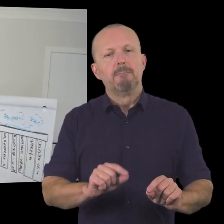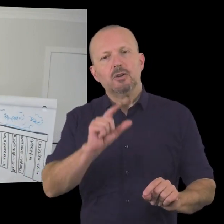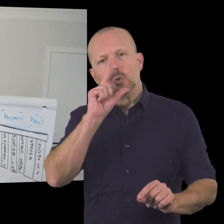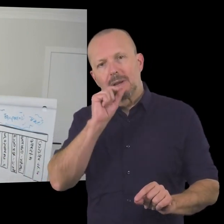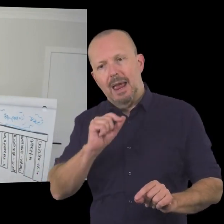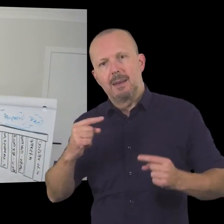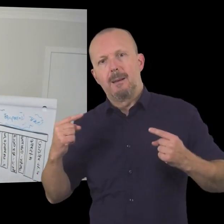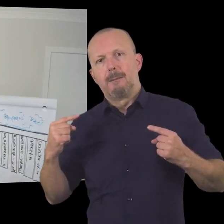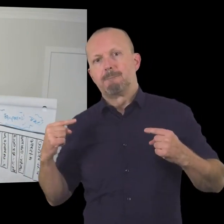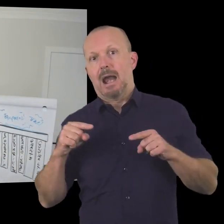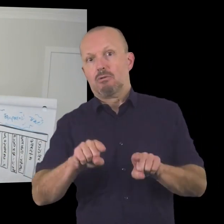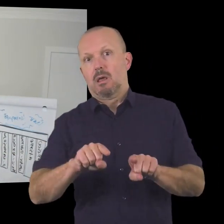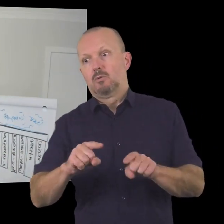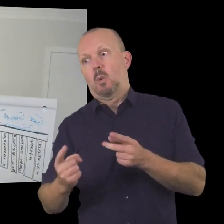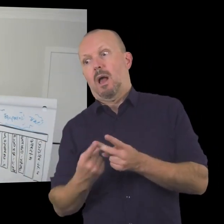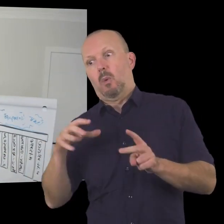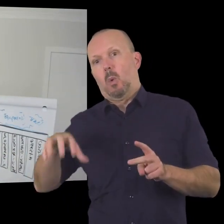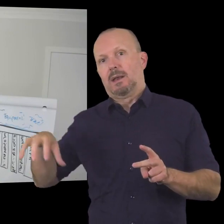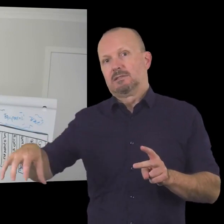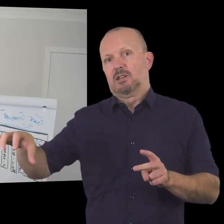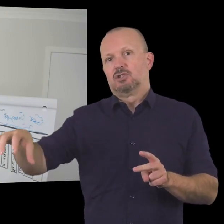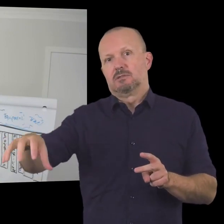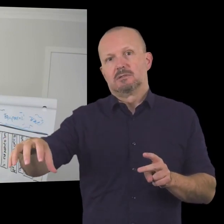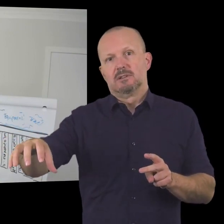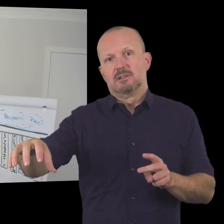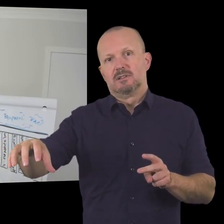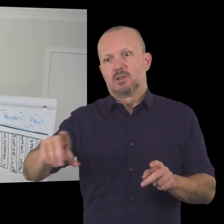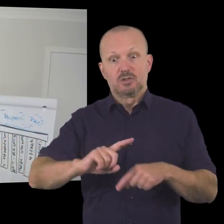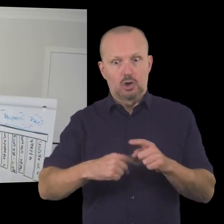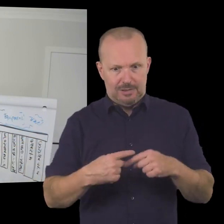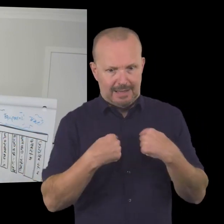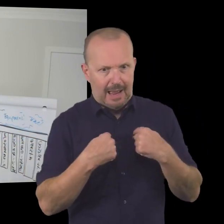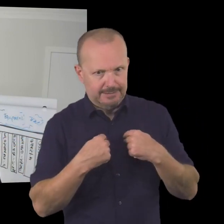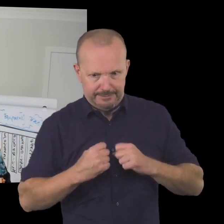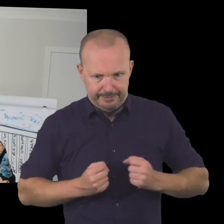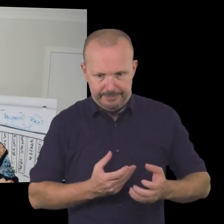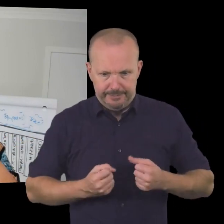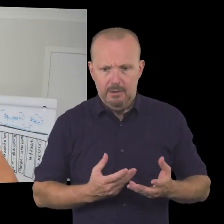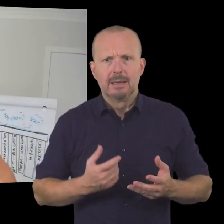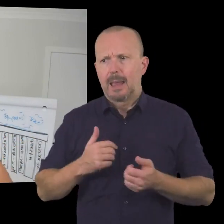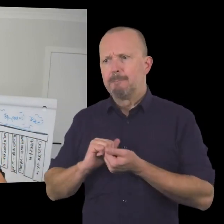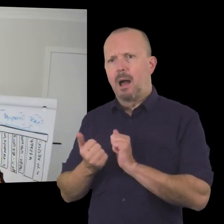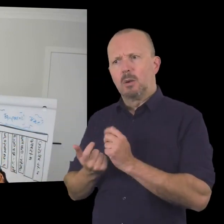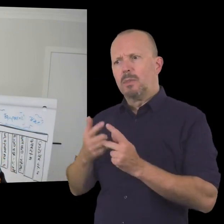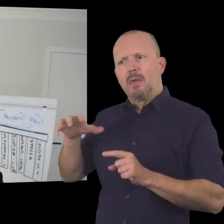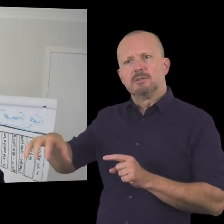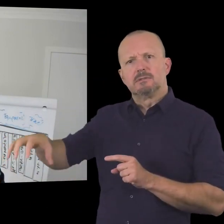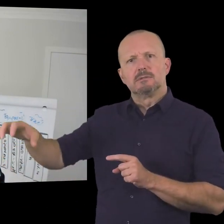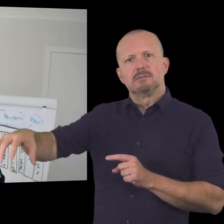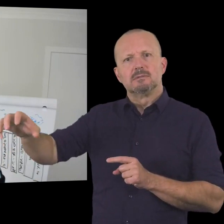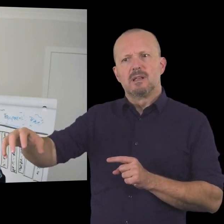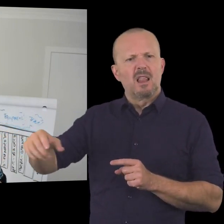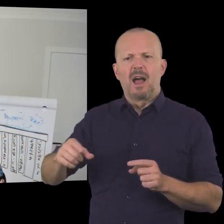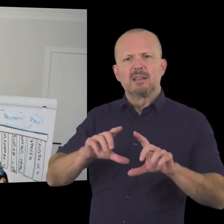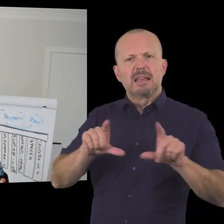that you can deliver and earn income from alongside other organizations in your community and it's a really nice way to spread the load in terms of of getting